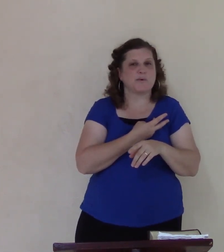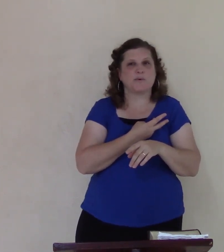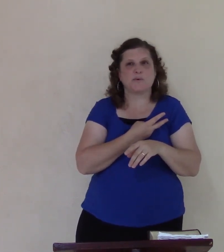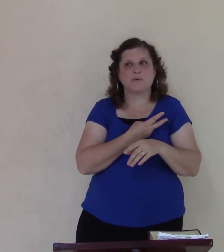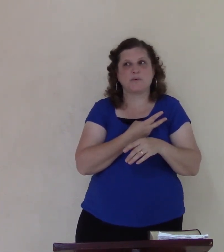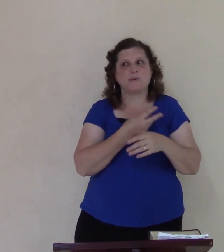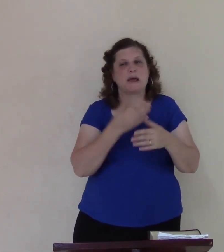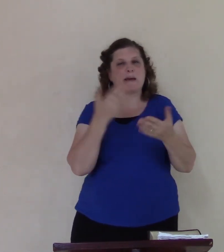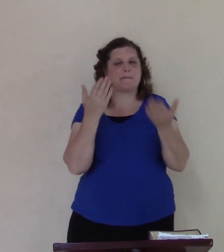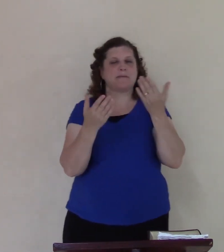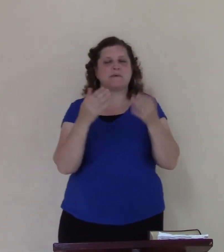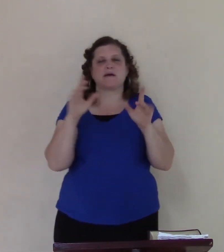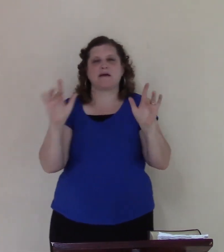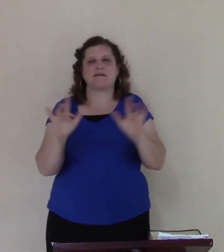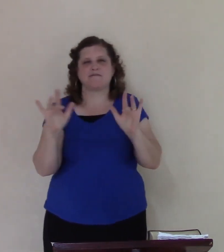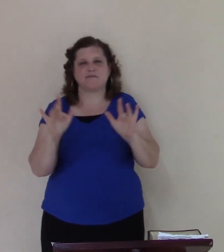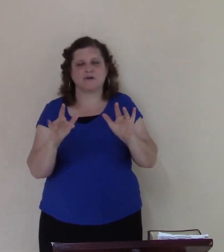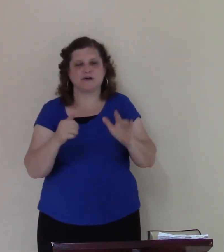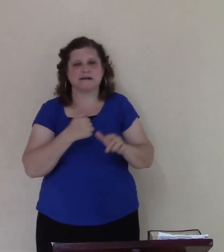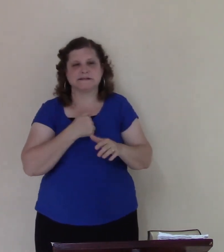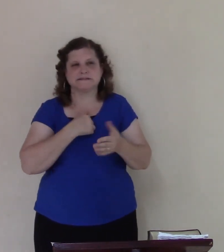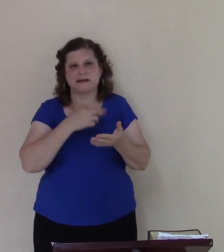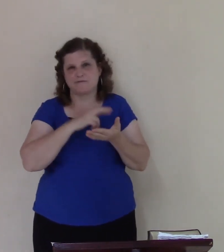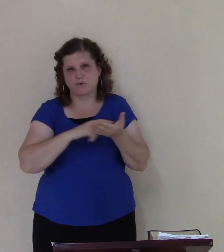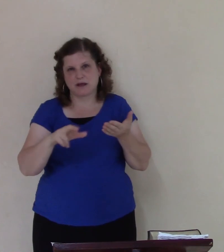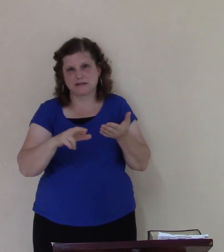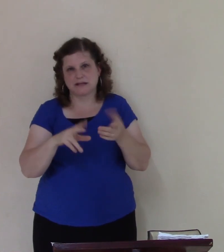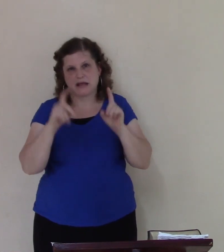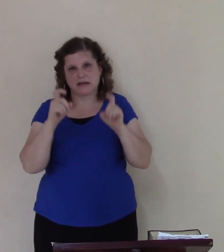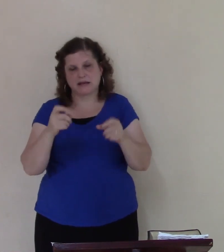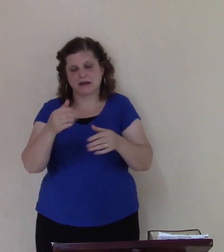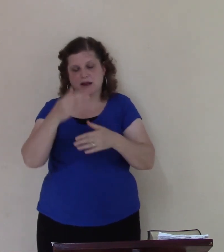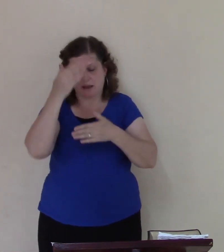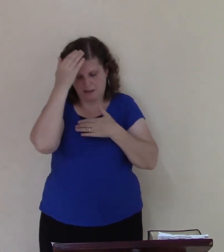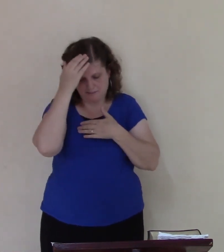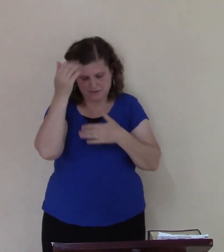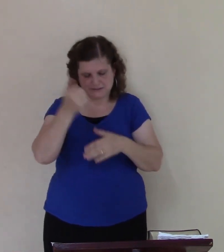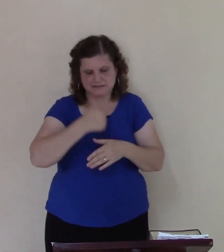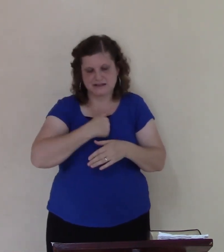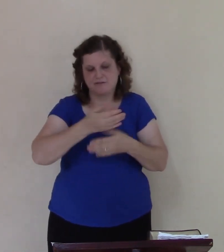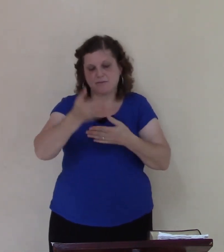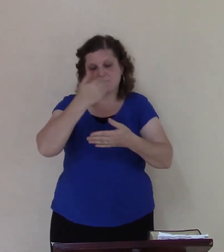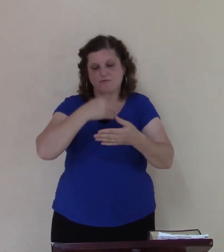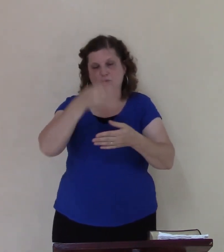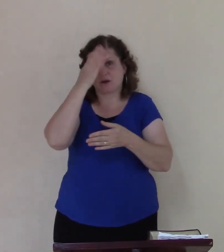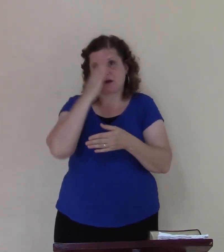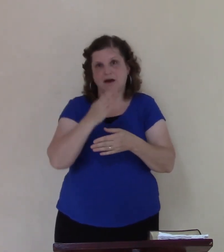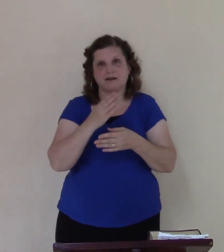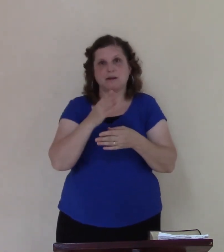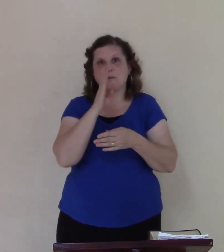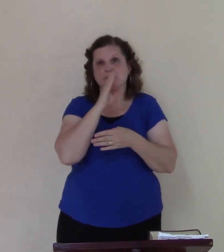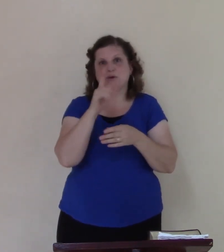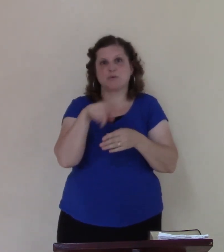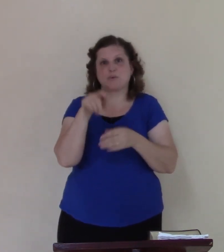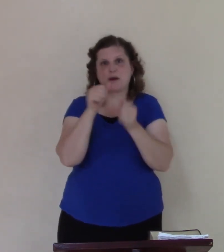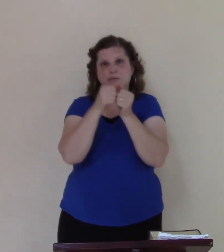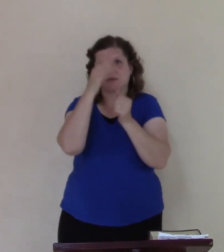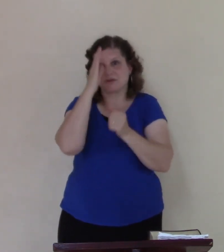and I have to make sure we hold more ourselves before God that we're right with God that we're right with God now when you're right with God